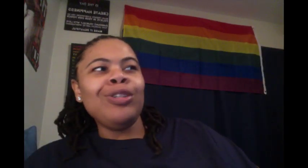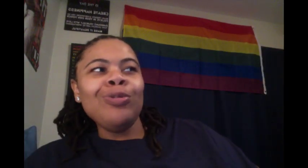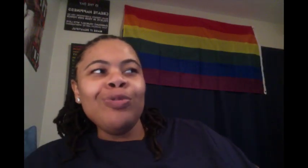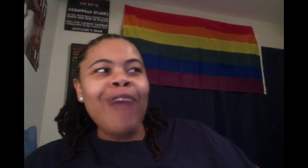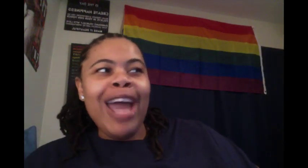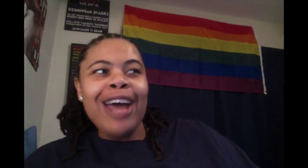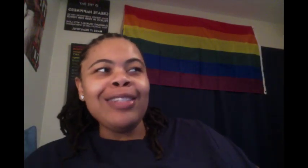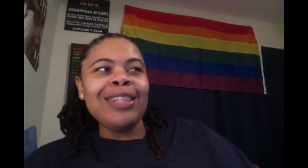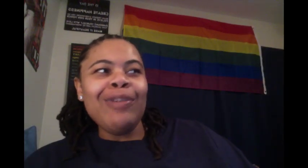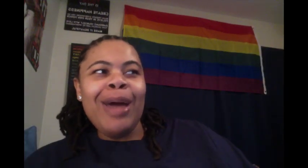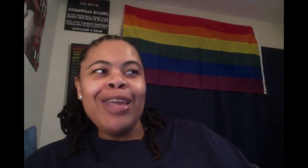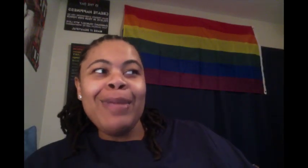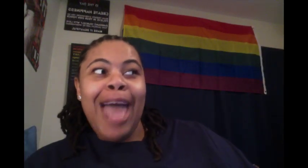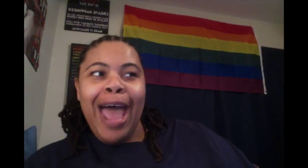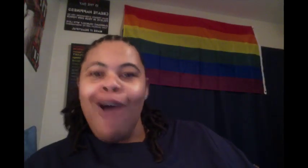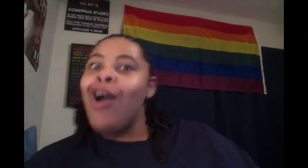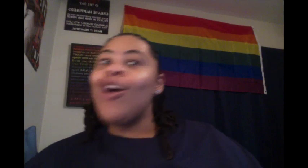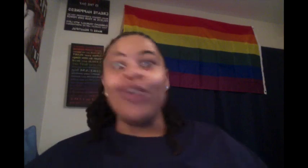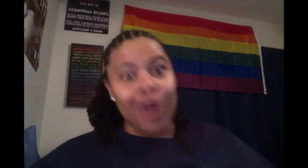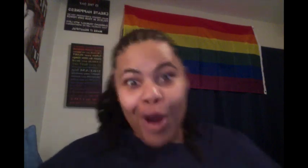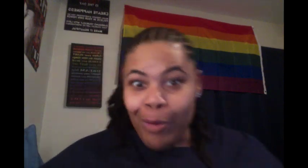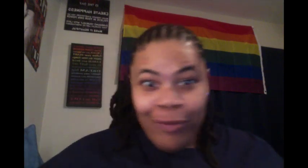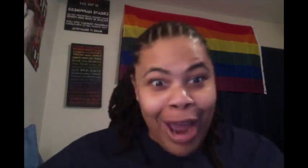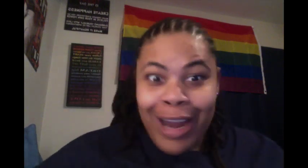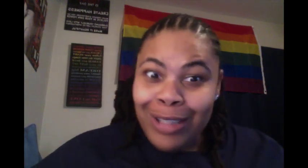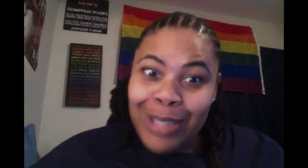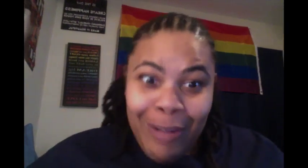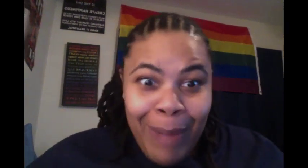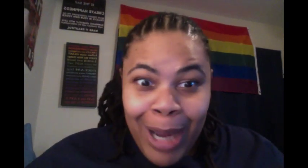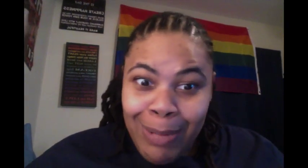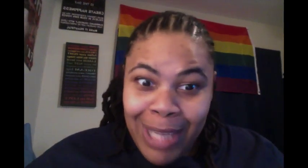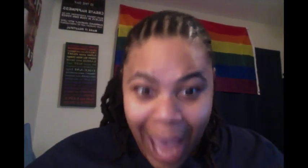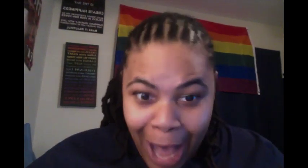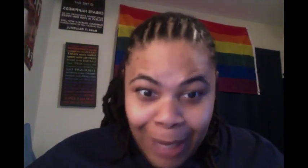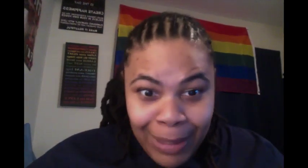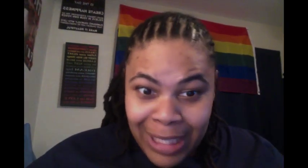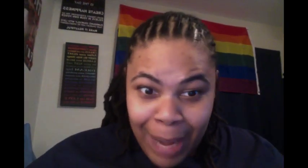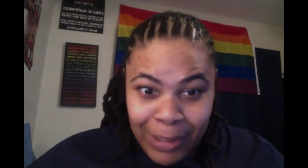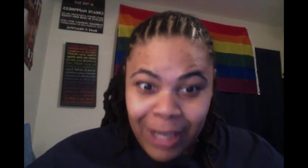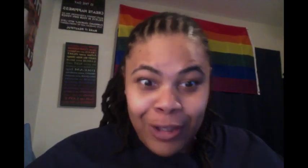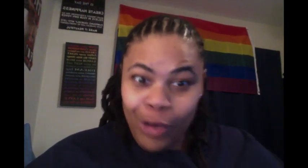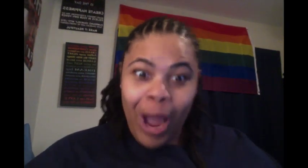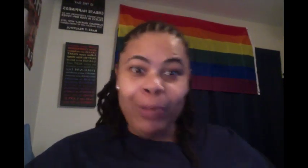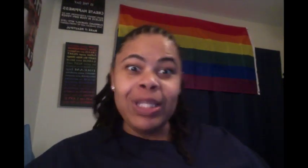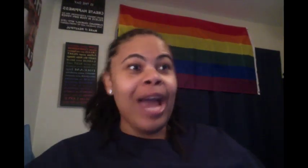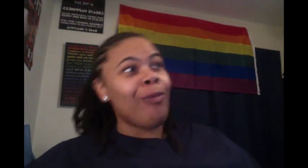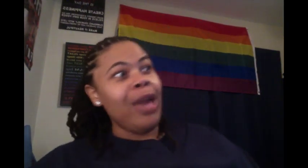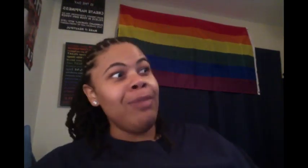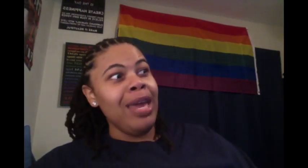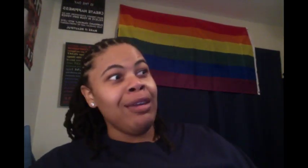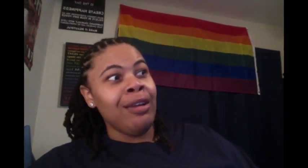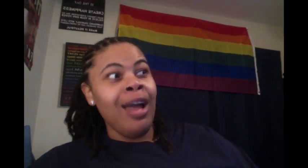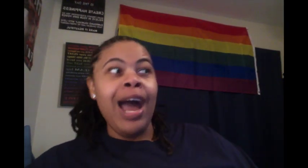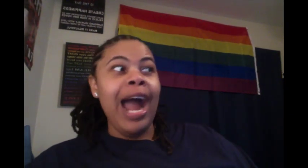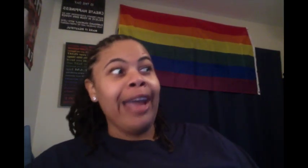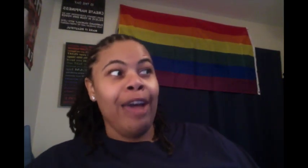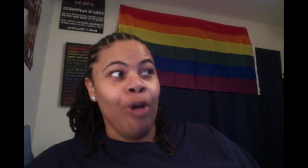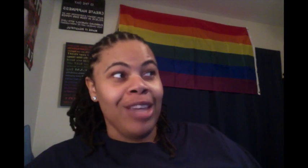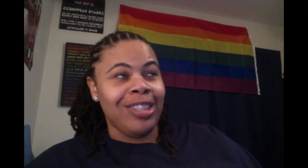Did you find out some stuff about him and Cal? Girl, we found out some stuff about him and Cal up in this episode too. I was like, wait a minute. I got questions.